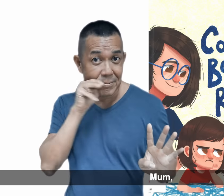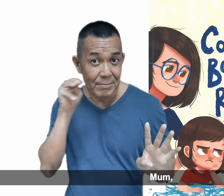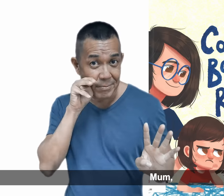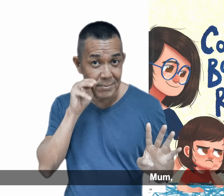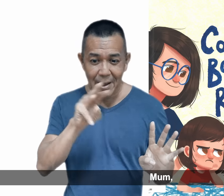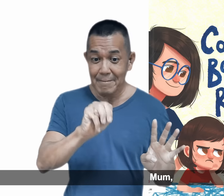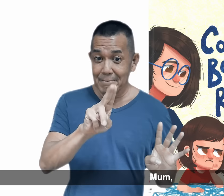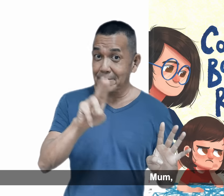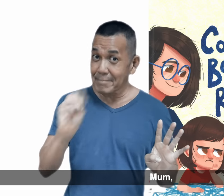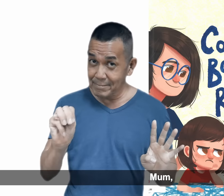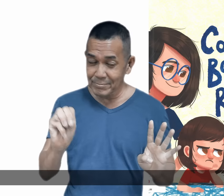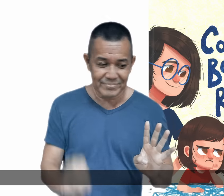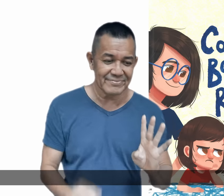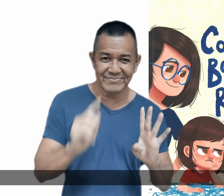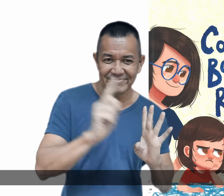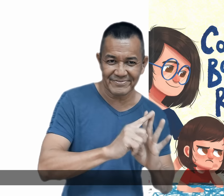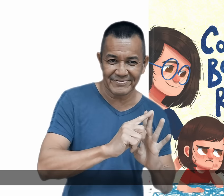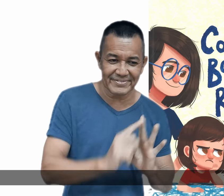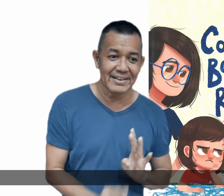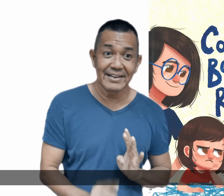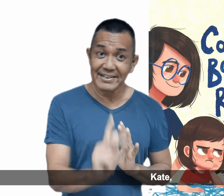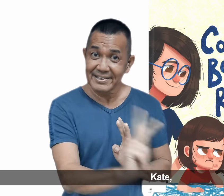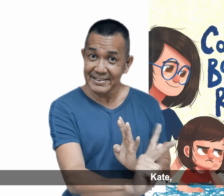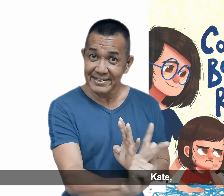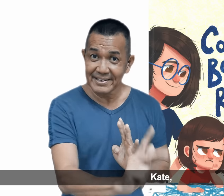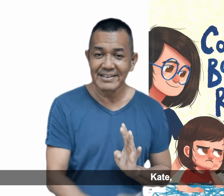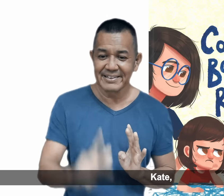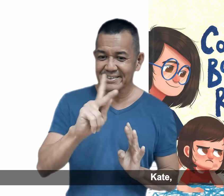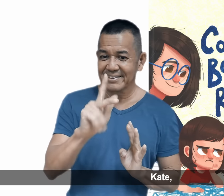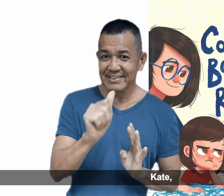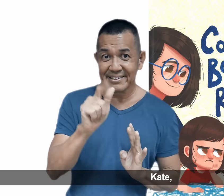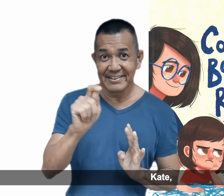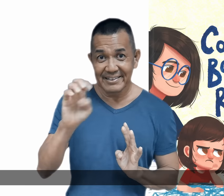Mum, Kate,